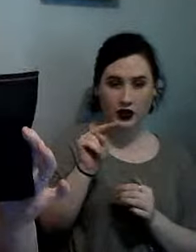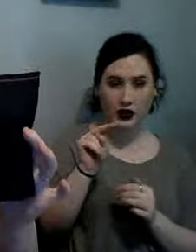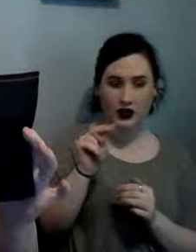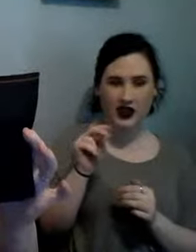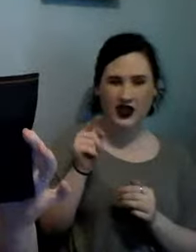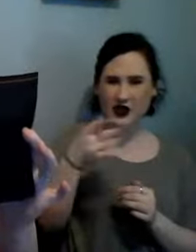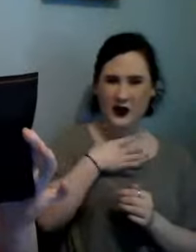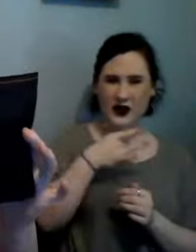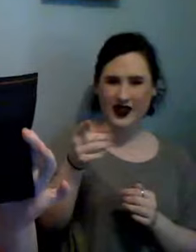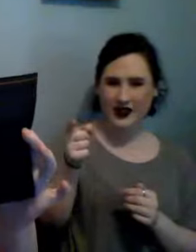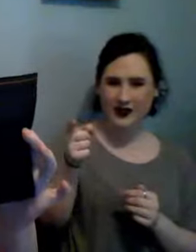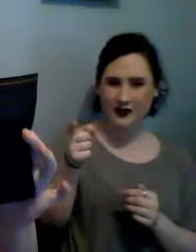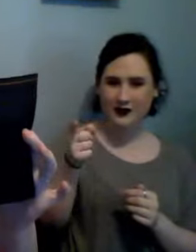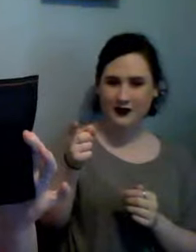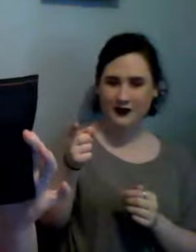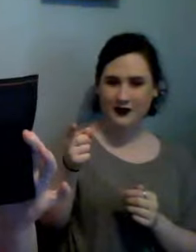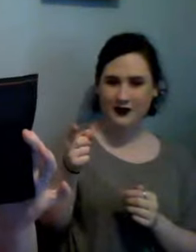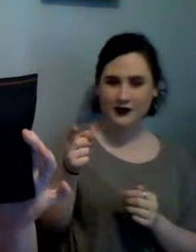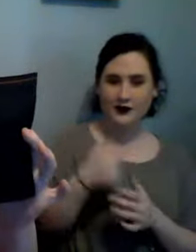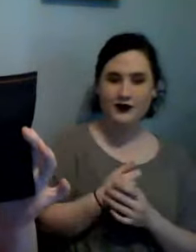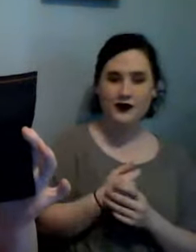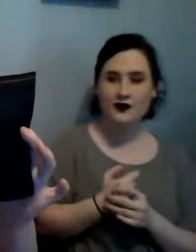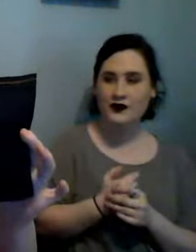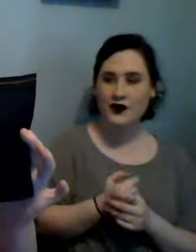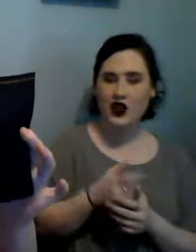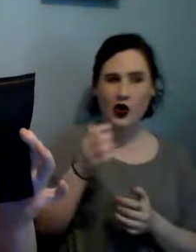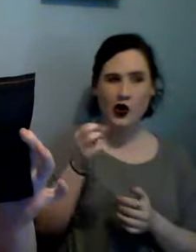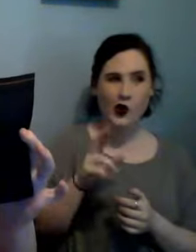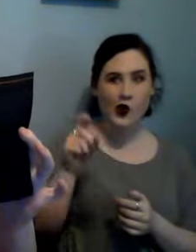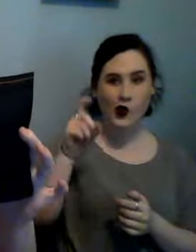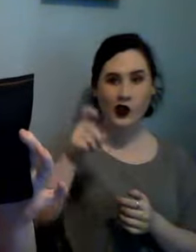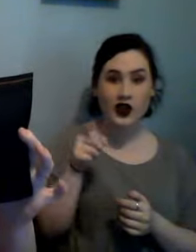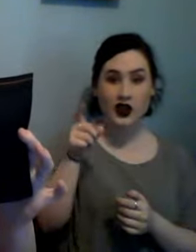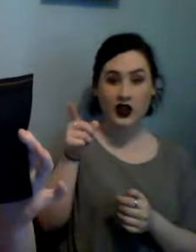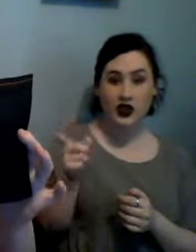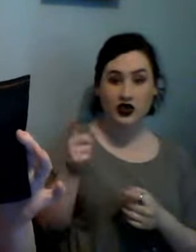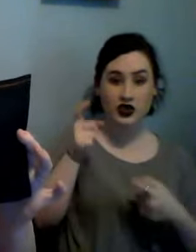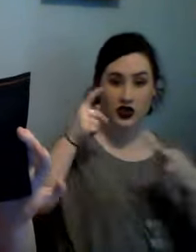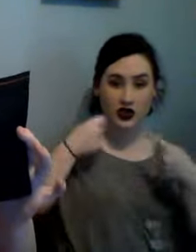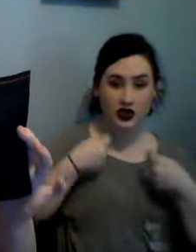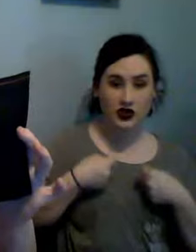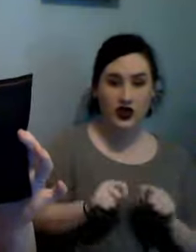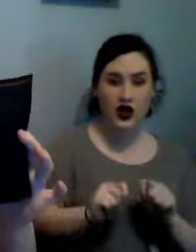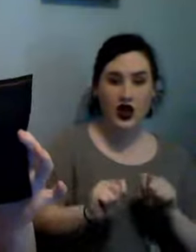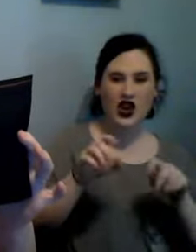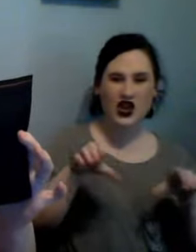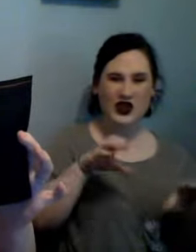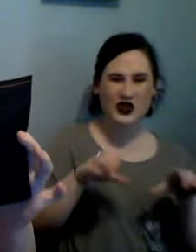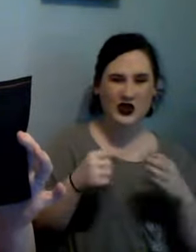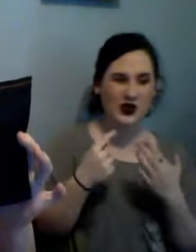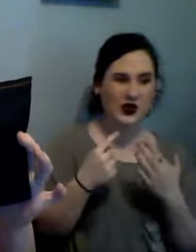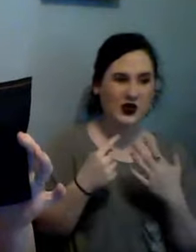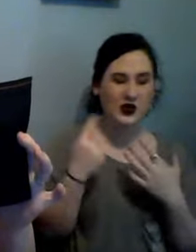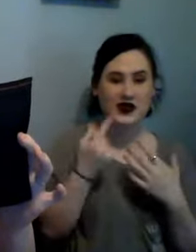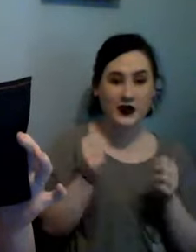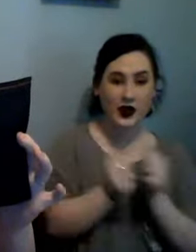or should I try to do something with the black to make it the fabric to make it